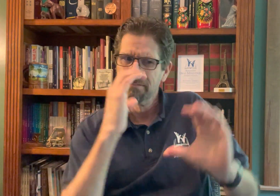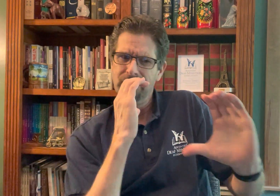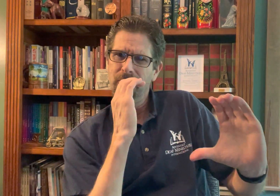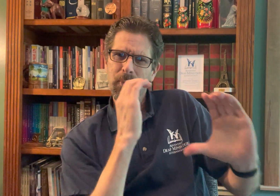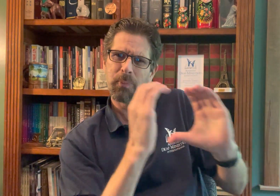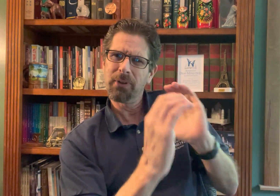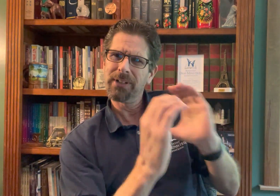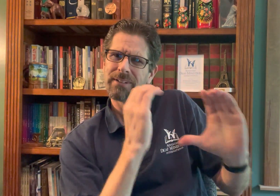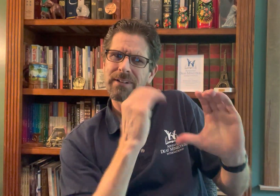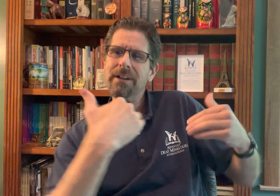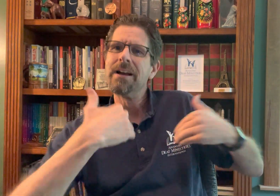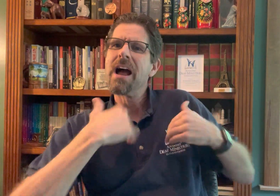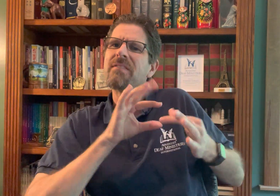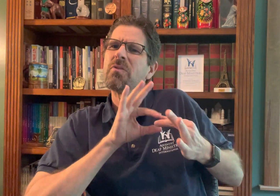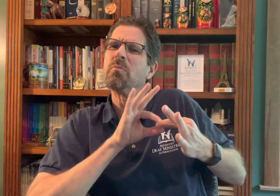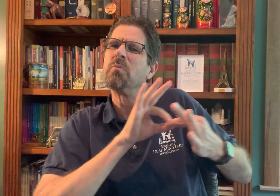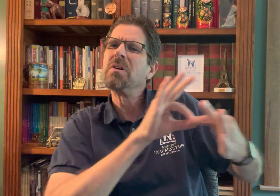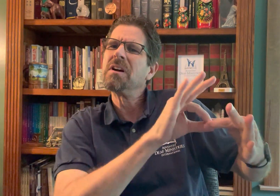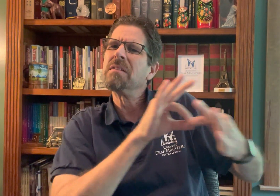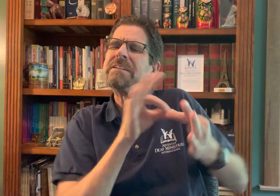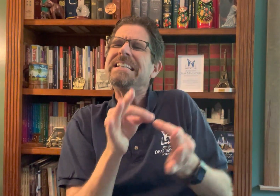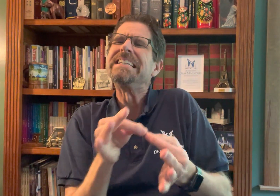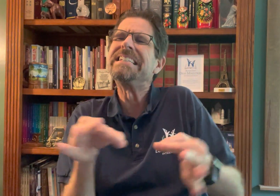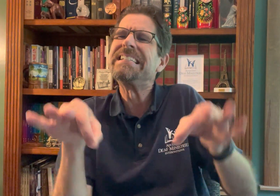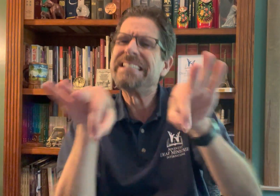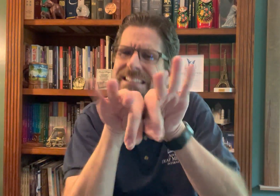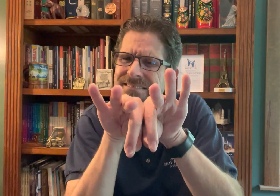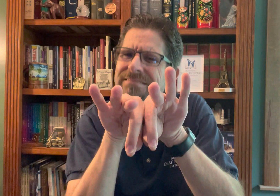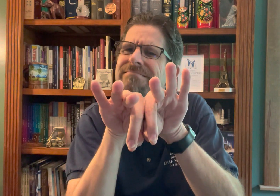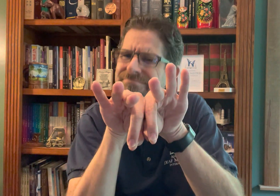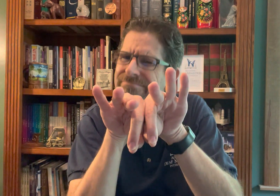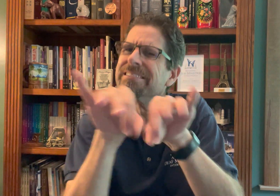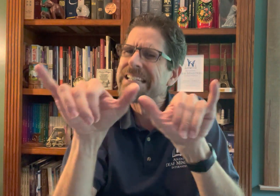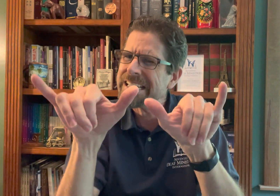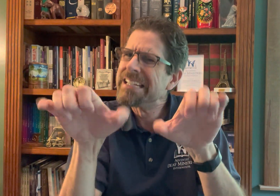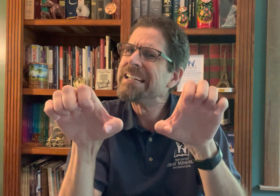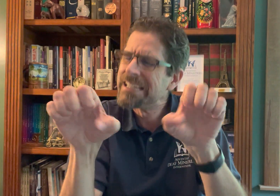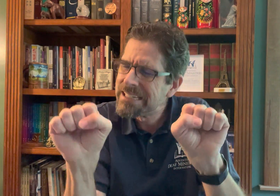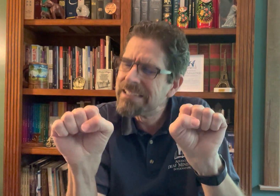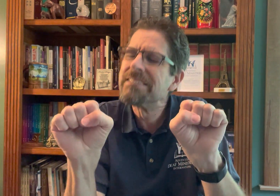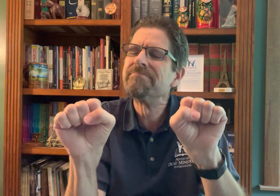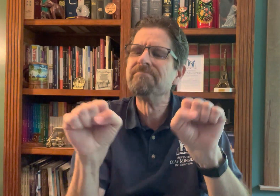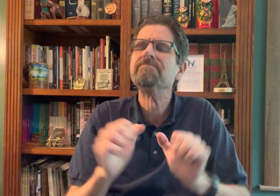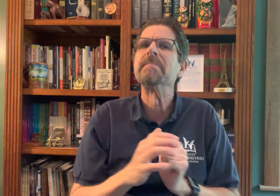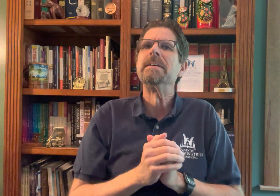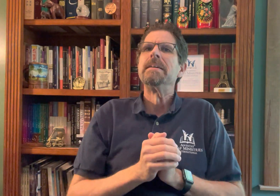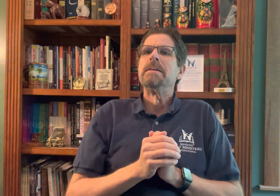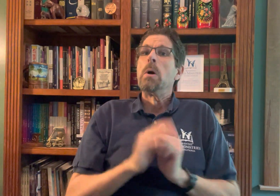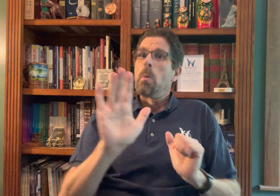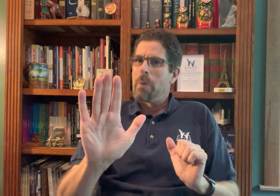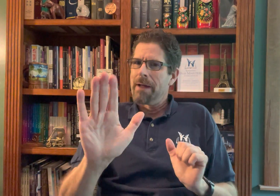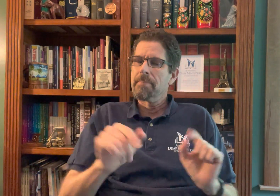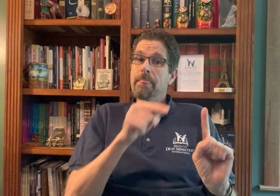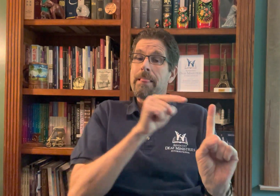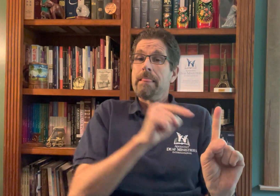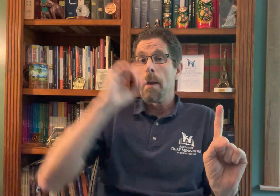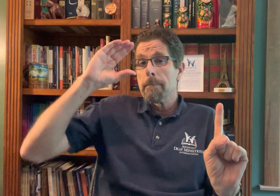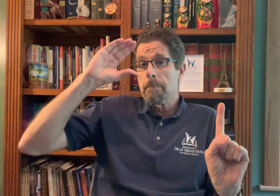sign language so they could communicate with him. Communication is so important. Communication learning